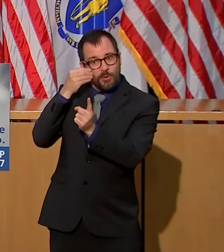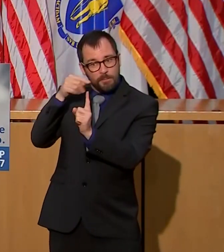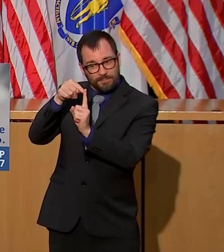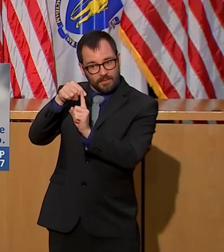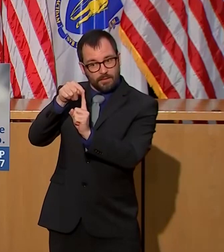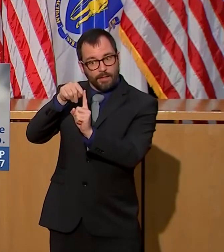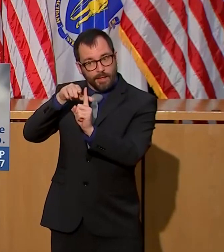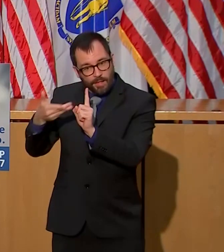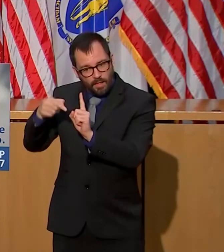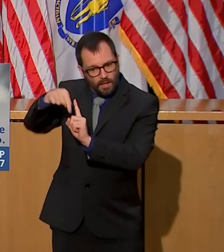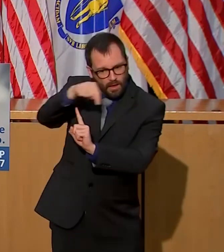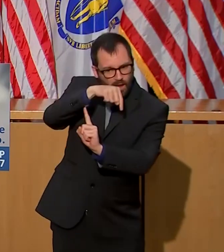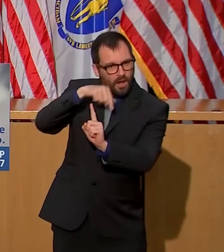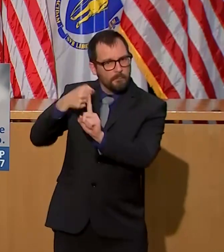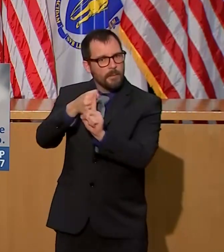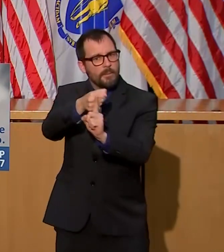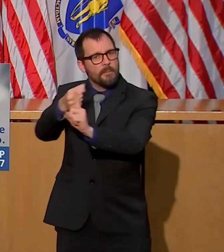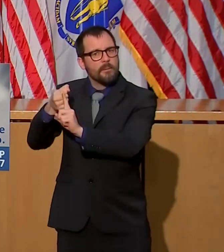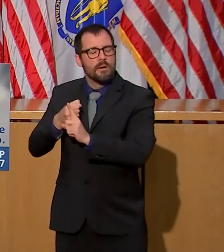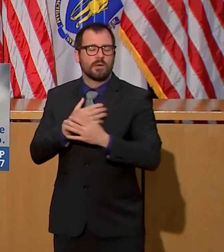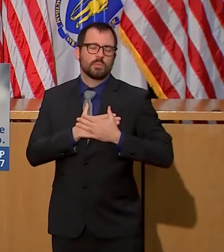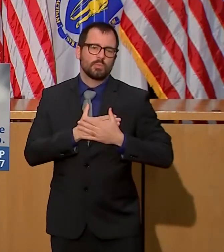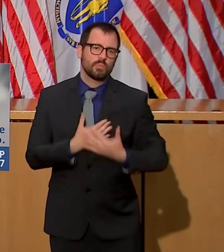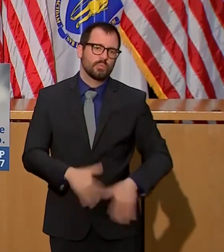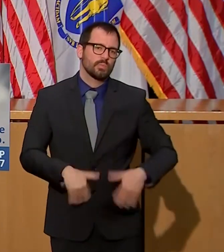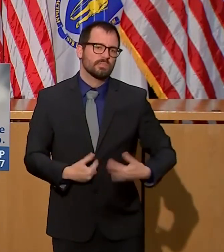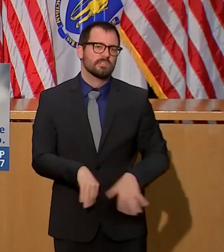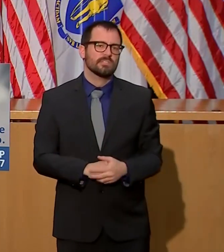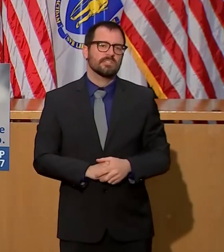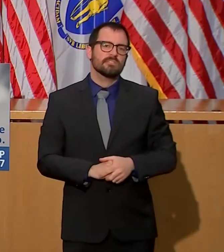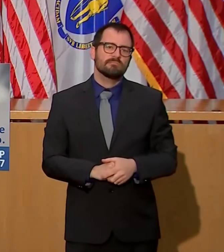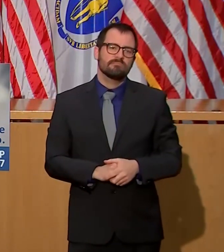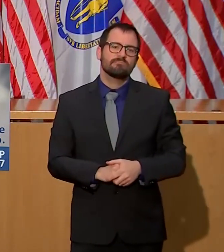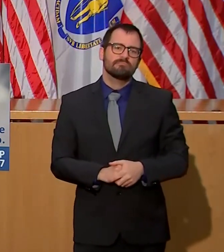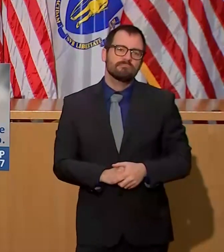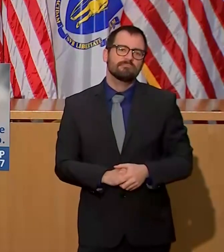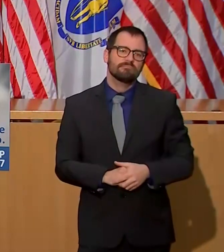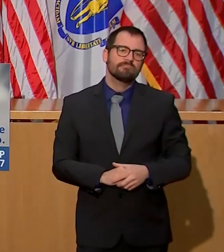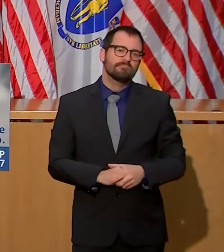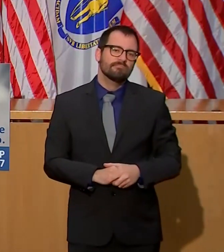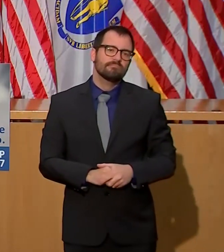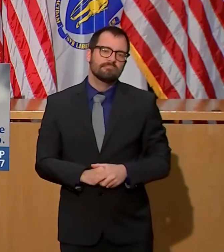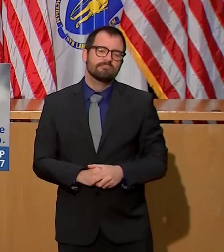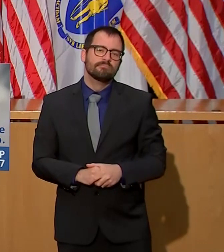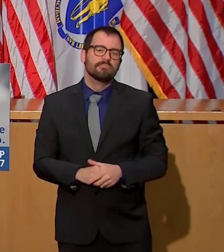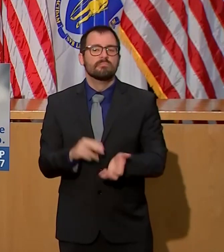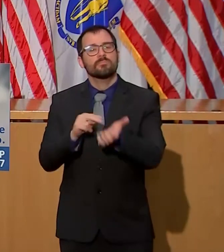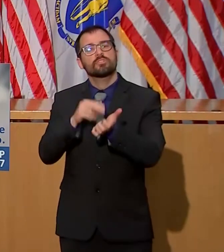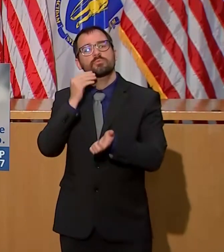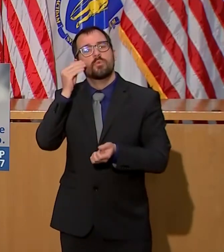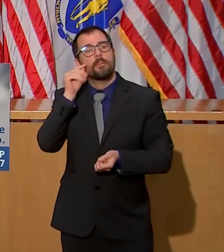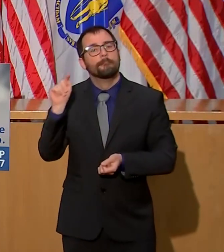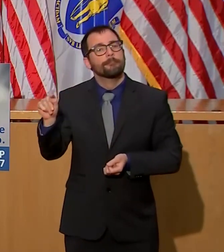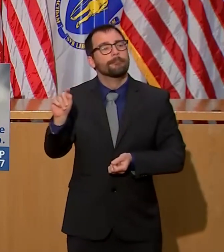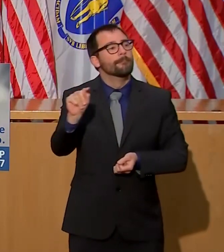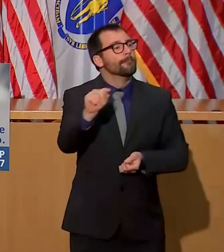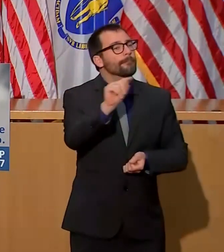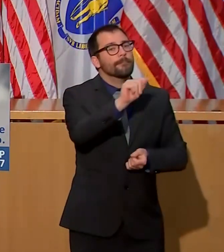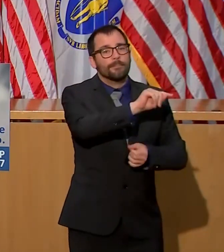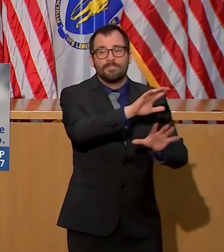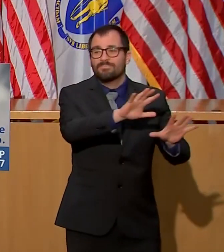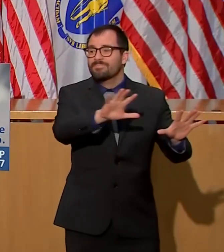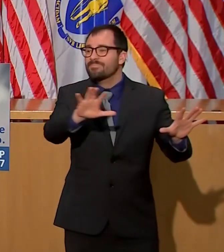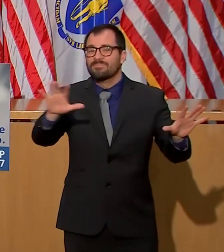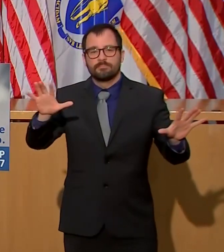home industry makes up an entirely privately owned and operated collection of providers, and while they must